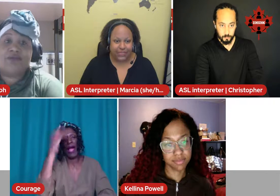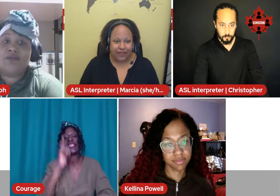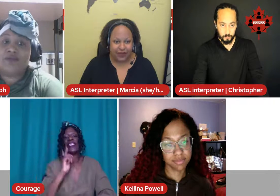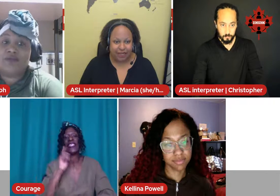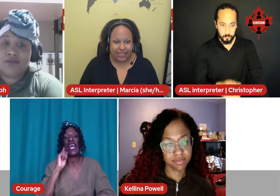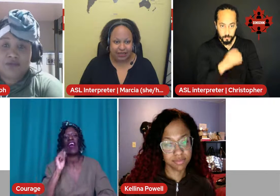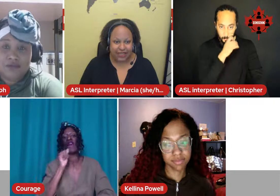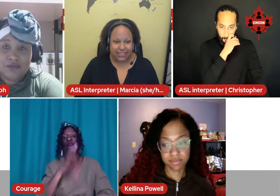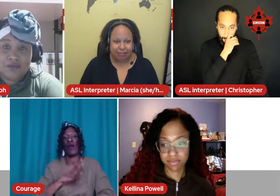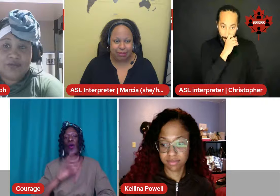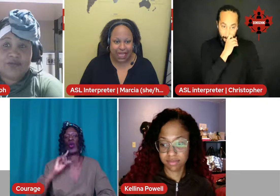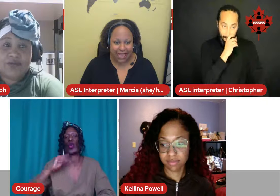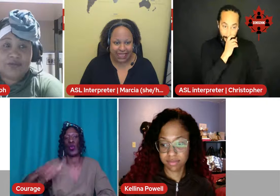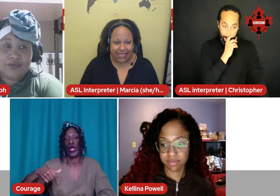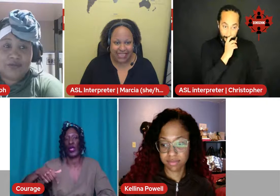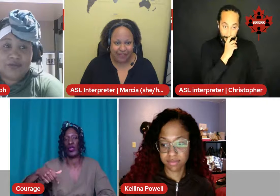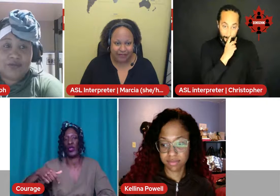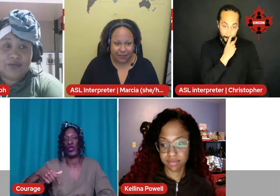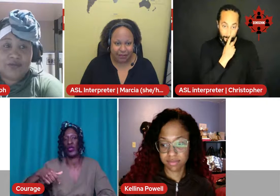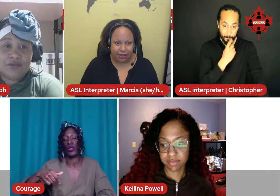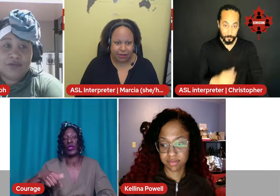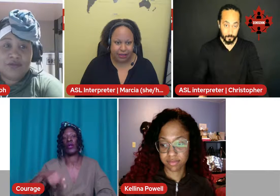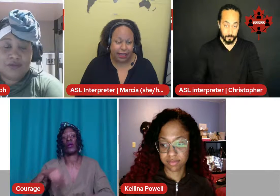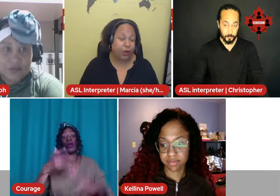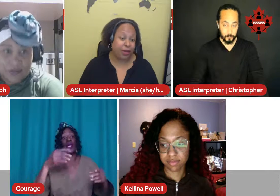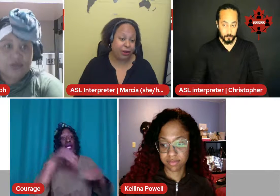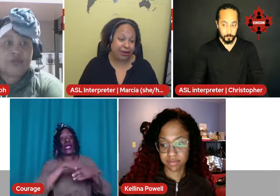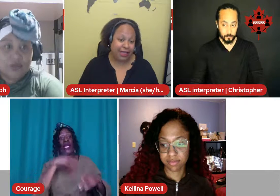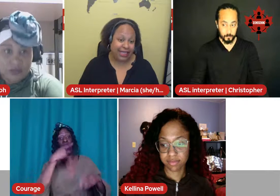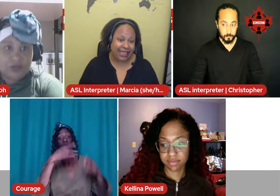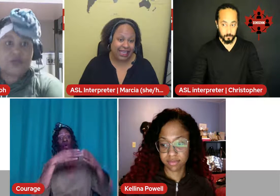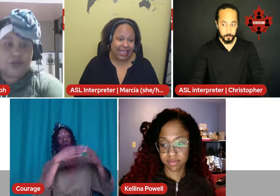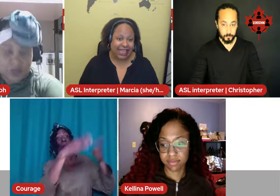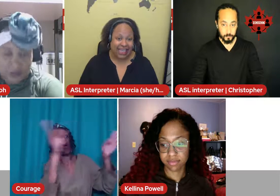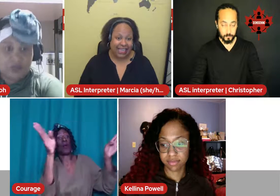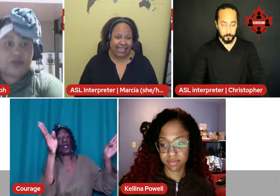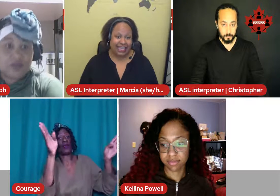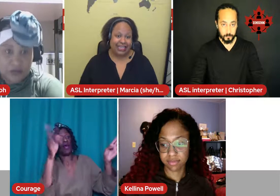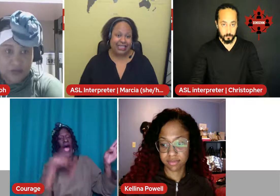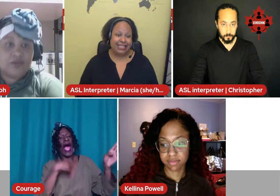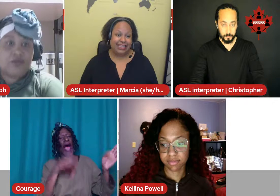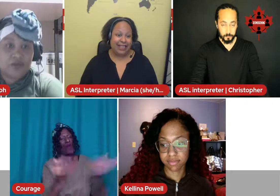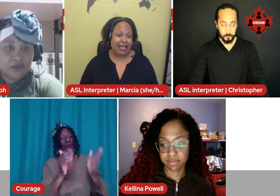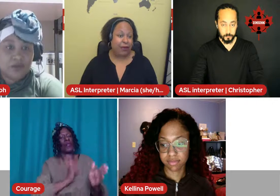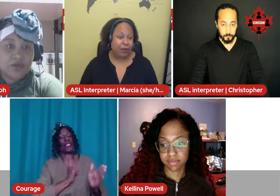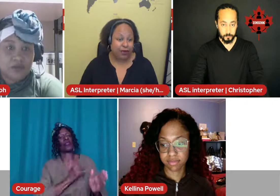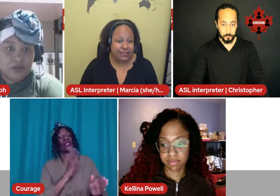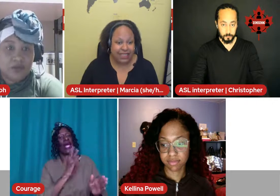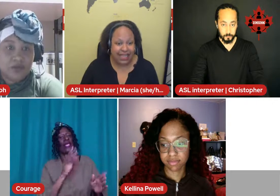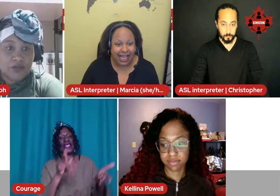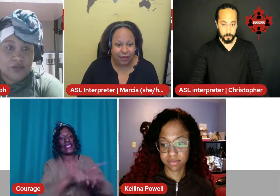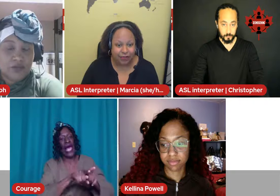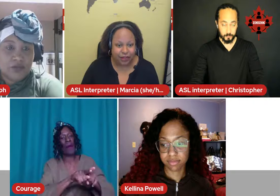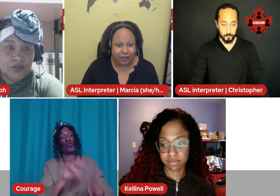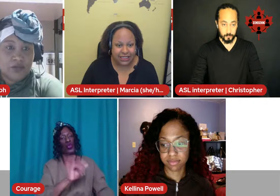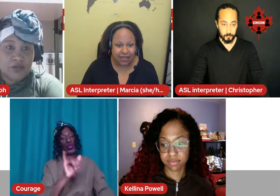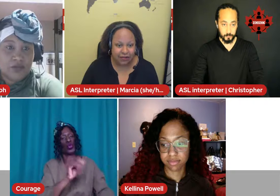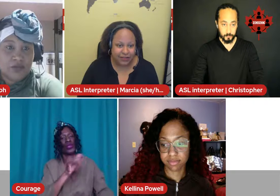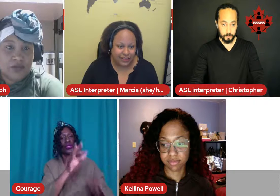identify myself as black, deaf, female, queer. In the hearing world, I refer to myself the